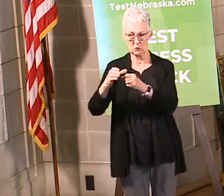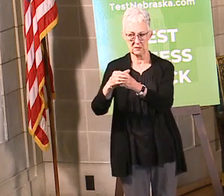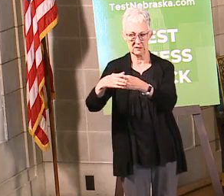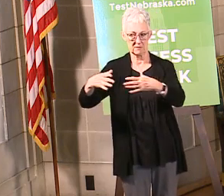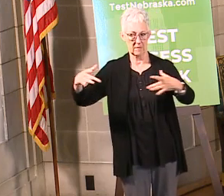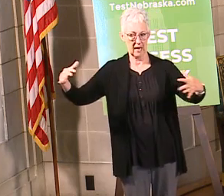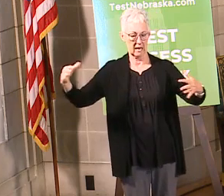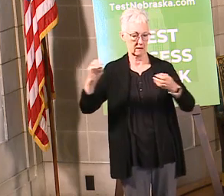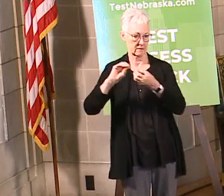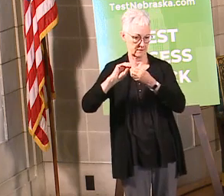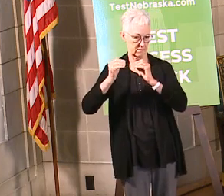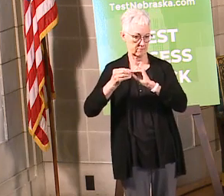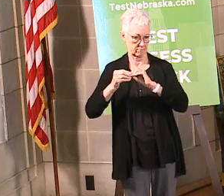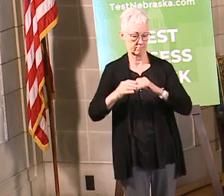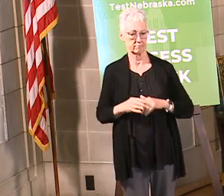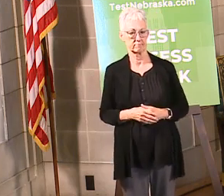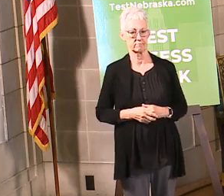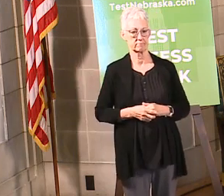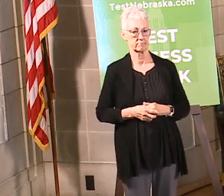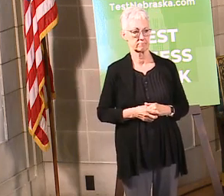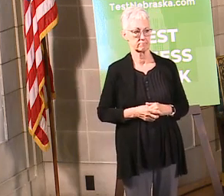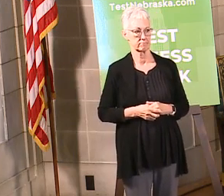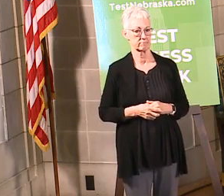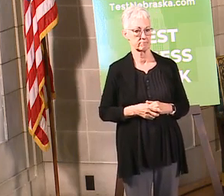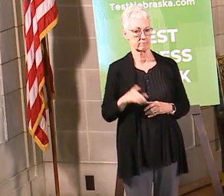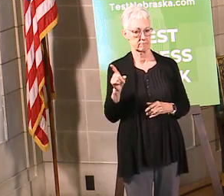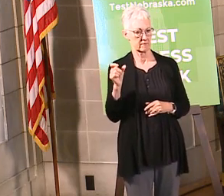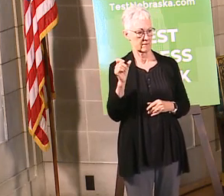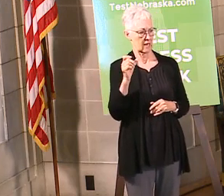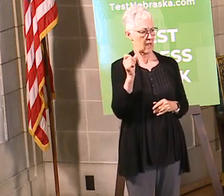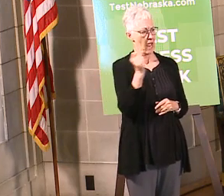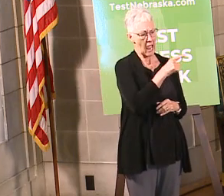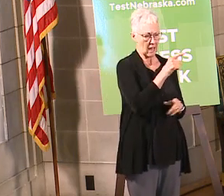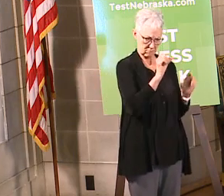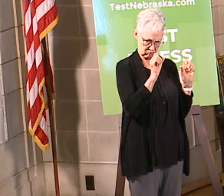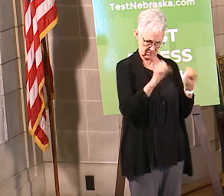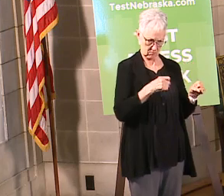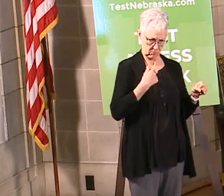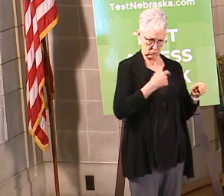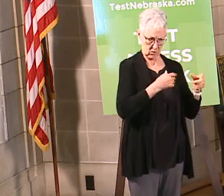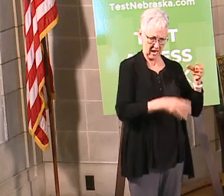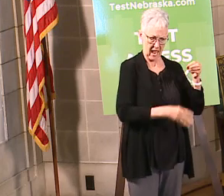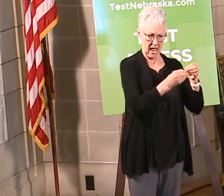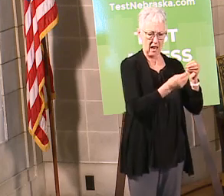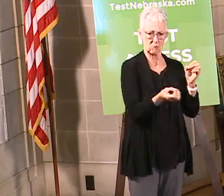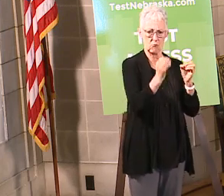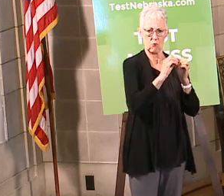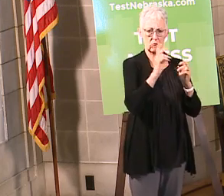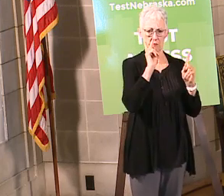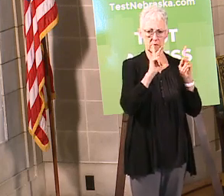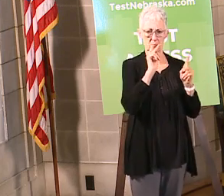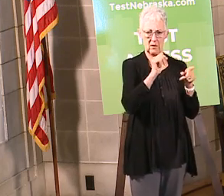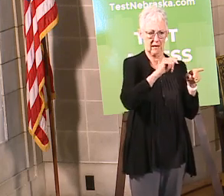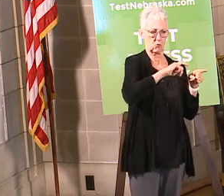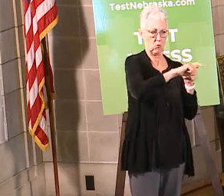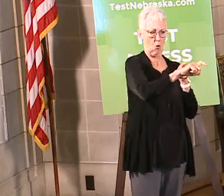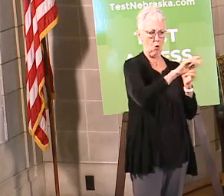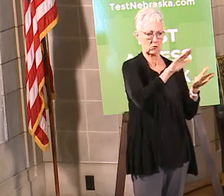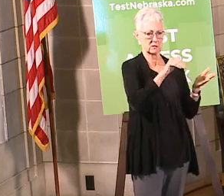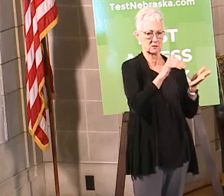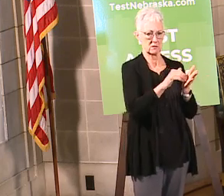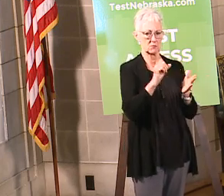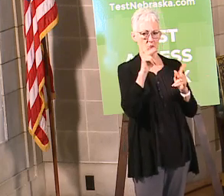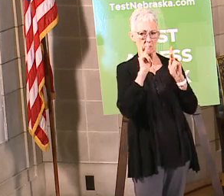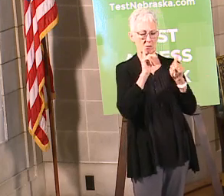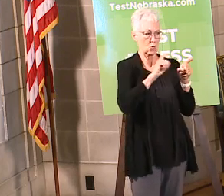What is the update on adding people at the call center? Have more been added, and when will that happen? This has kind of happened this last weekend, so we're still working through that